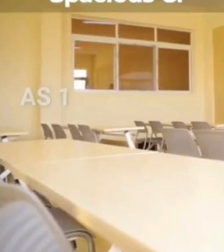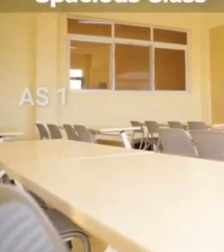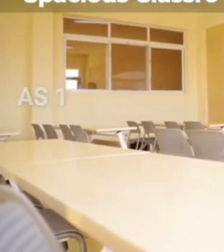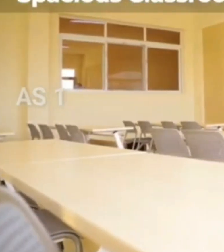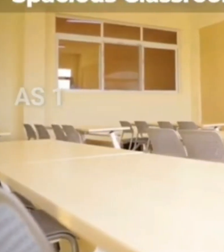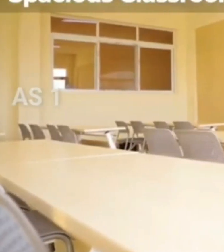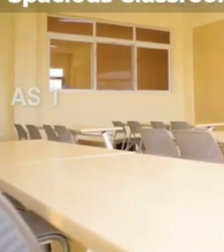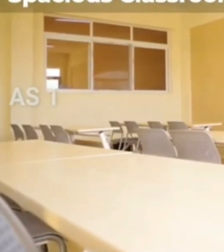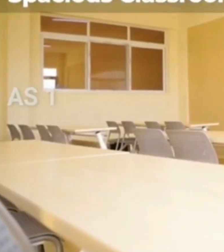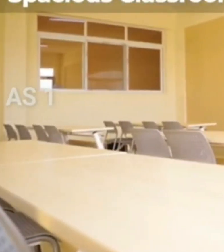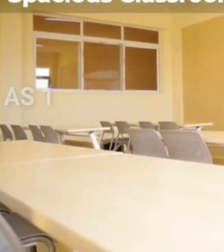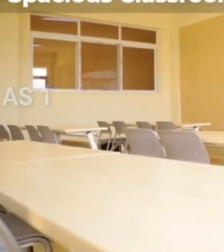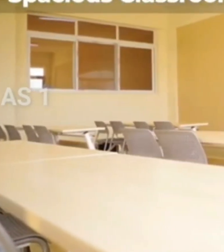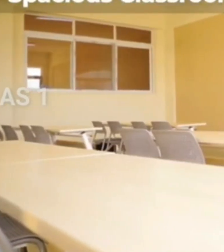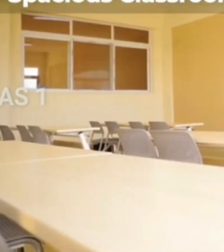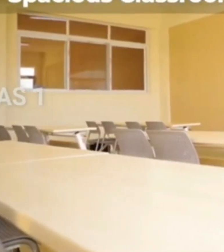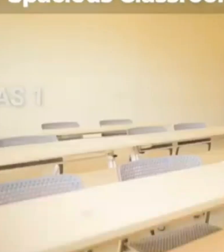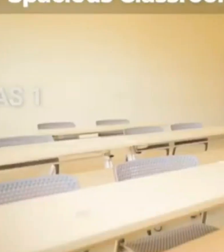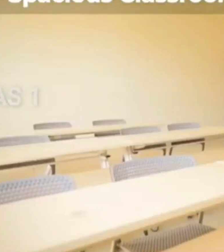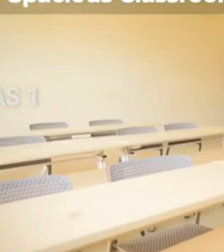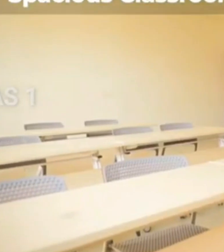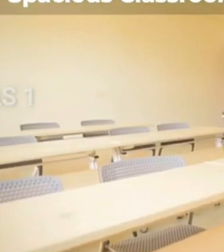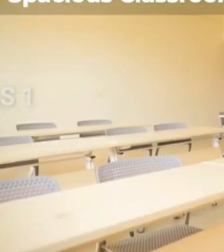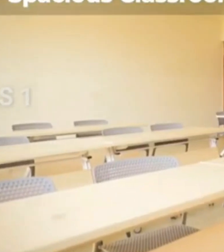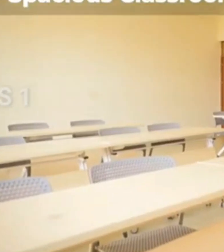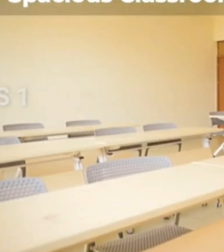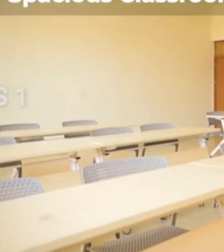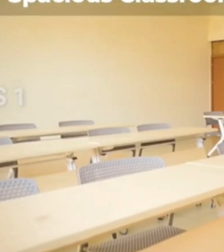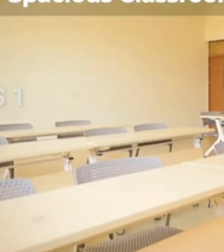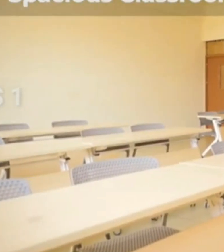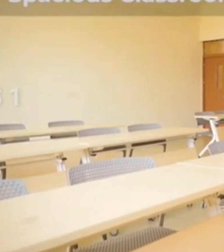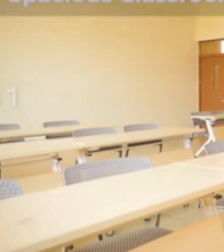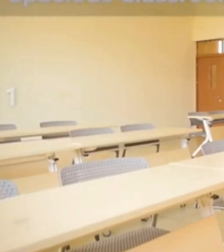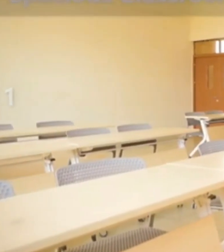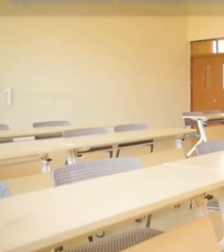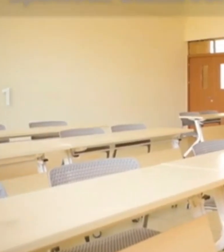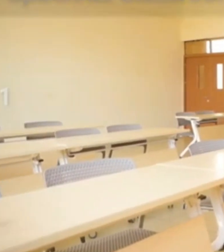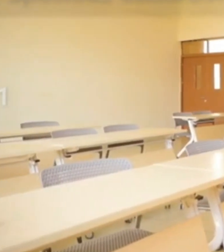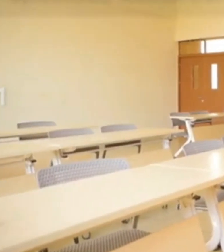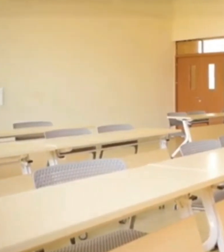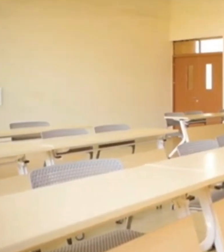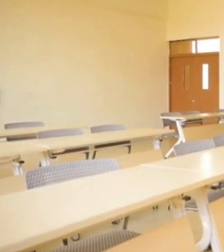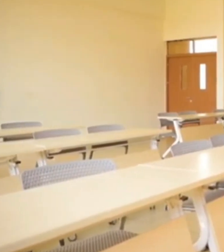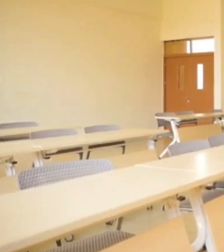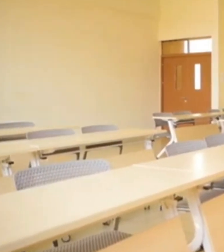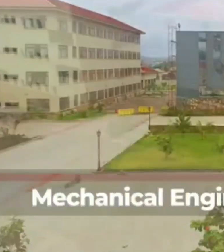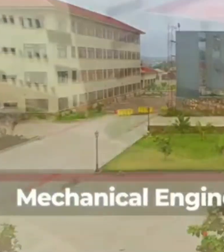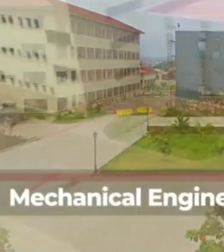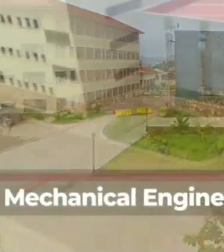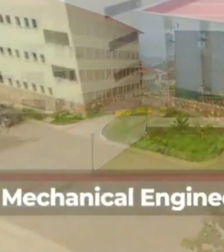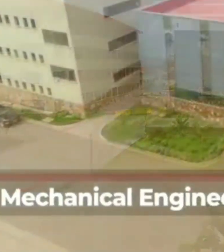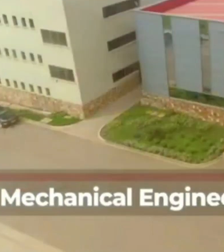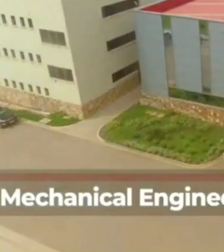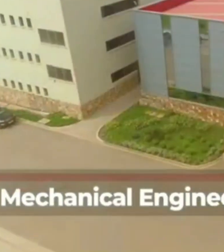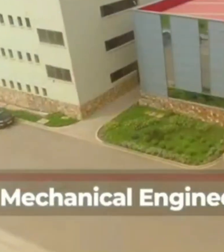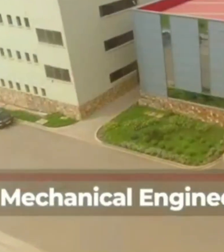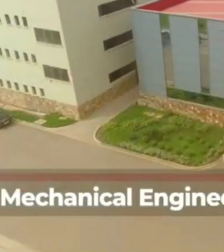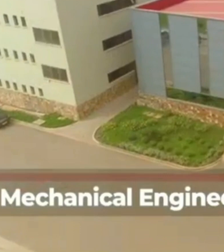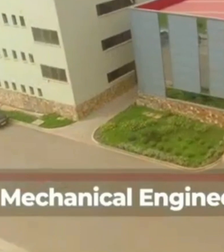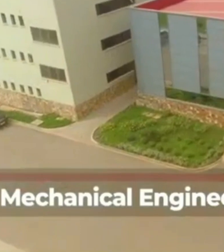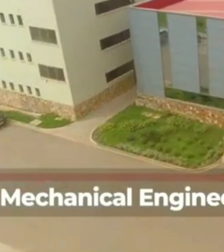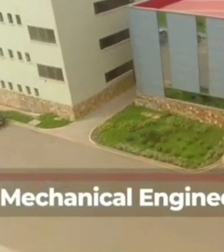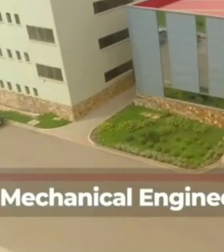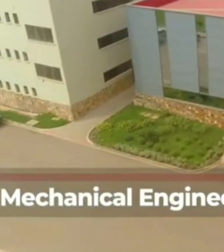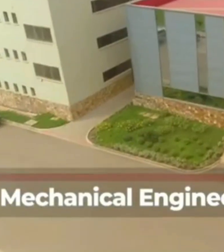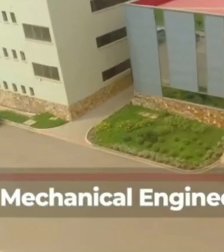the innovation that is being done here is the innovation we want to see at our universities and